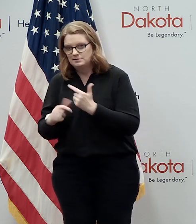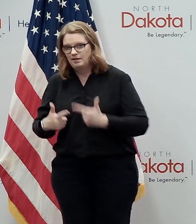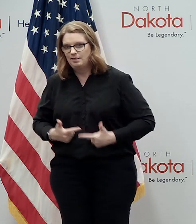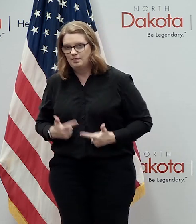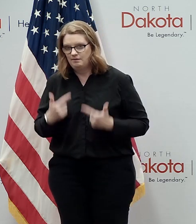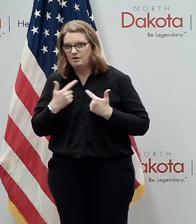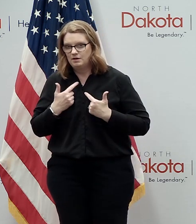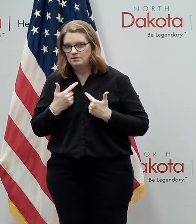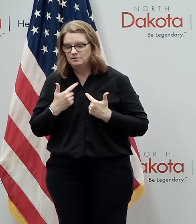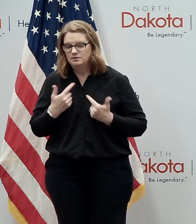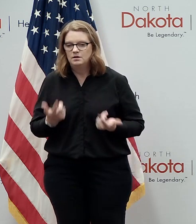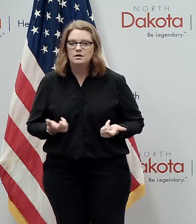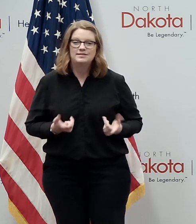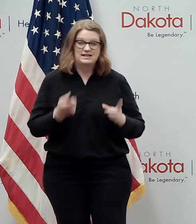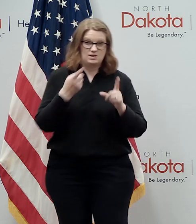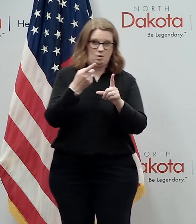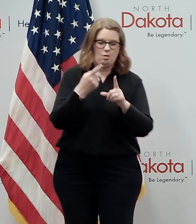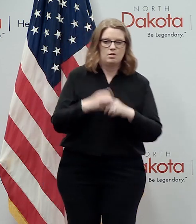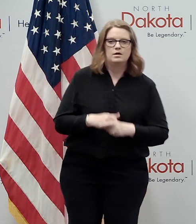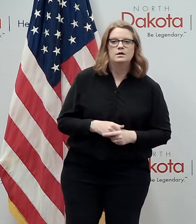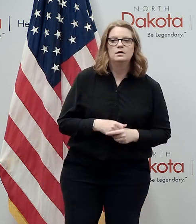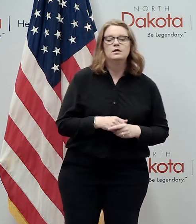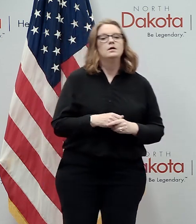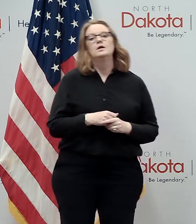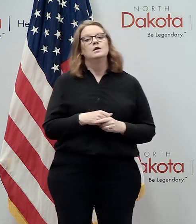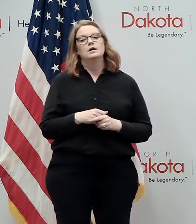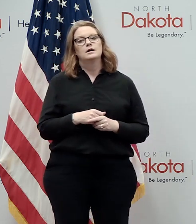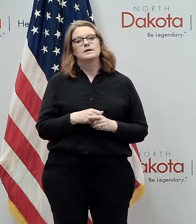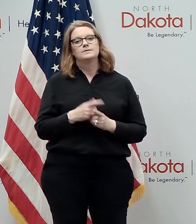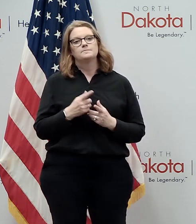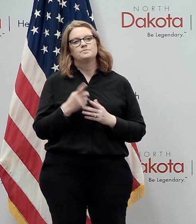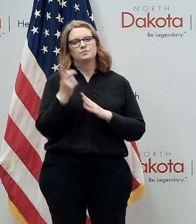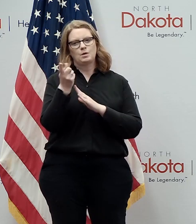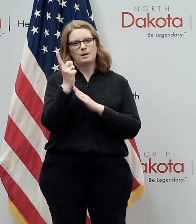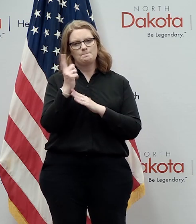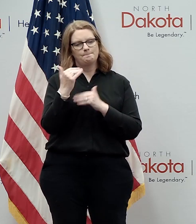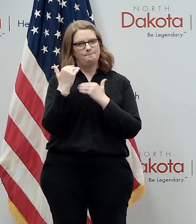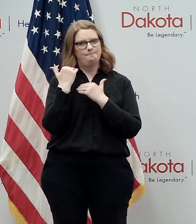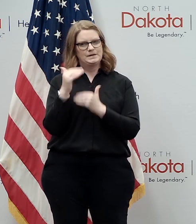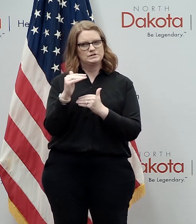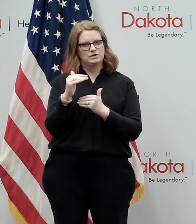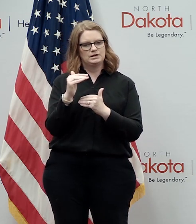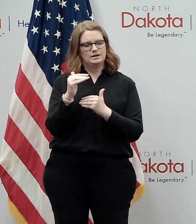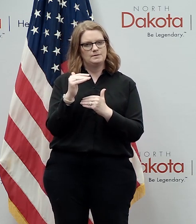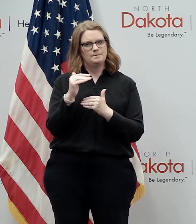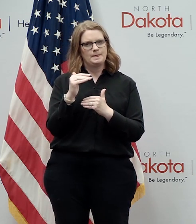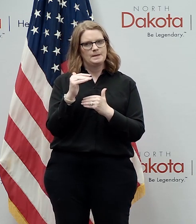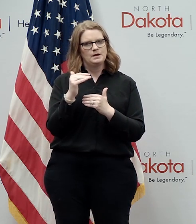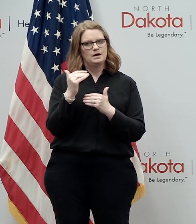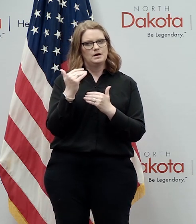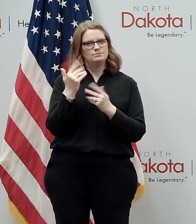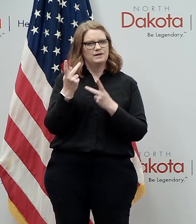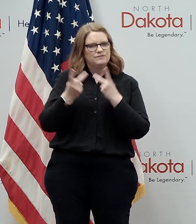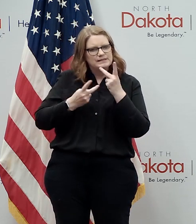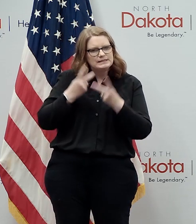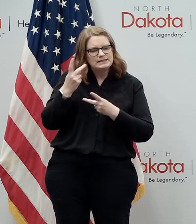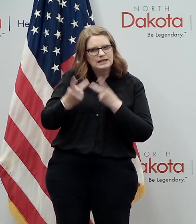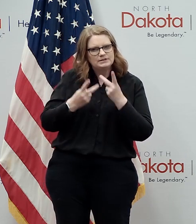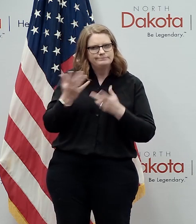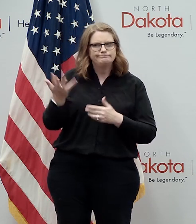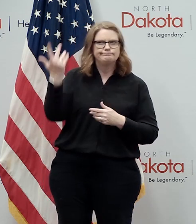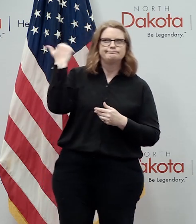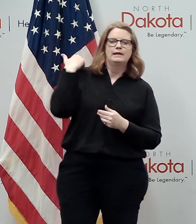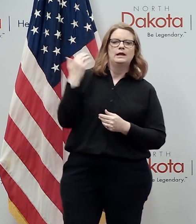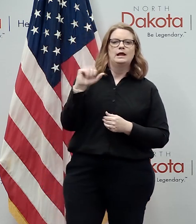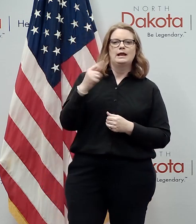uh as you know we uh early on uh restricted uh our visitation uh way back on